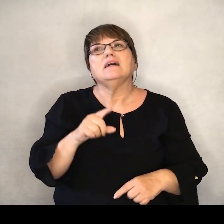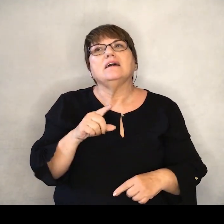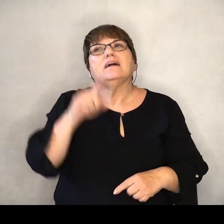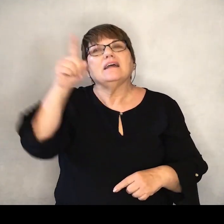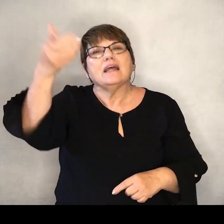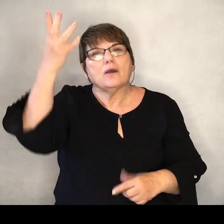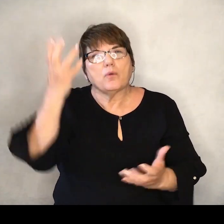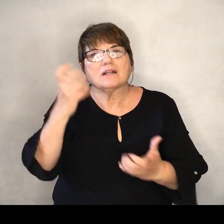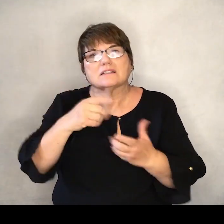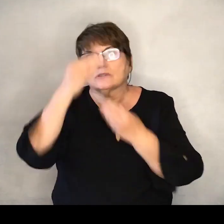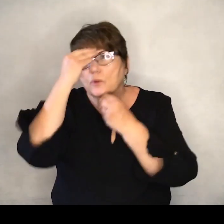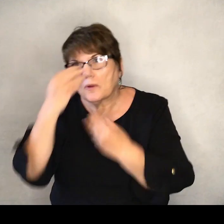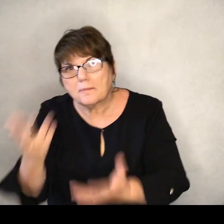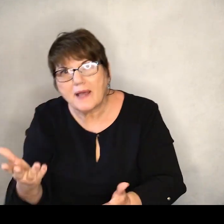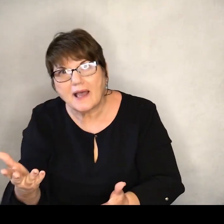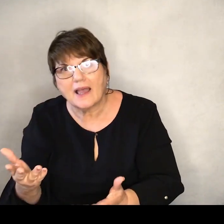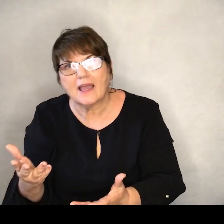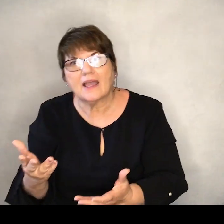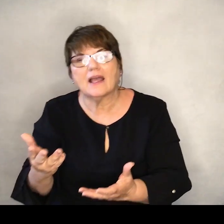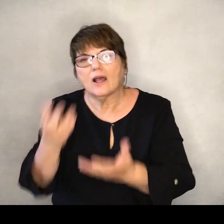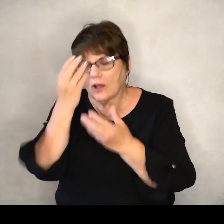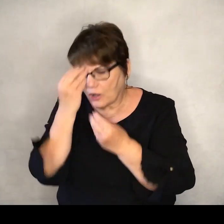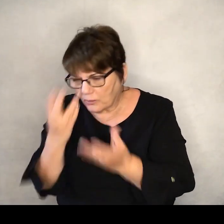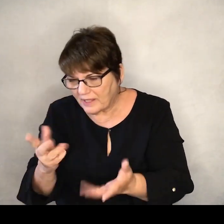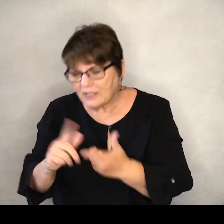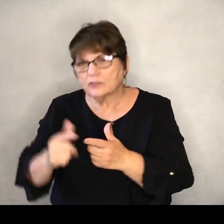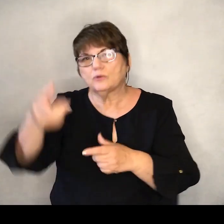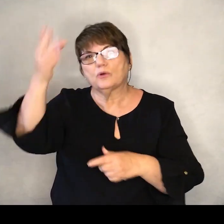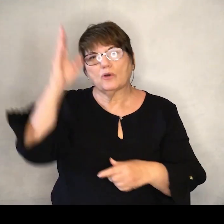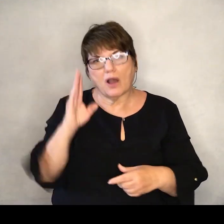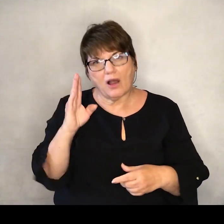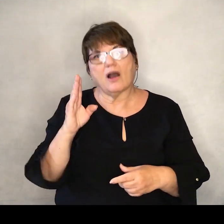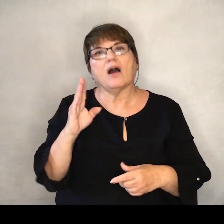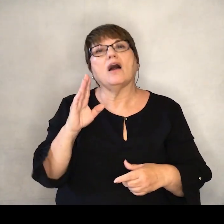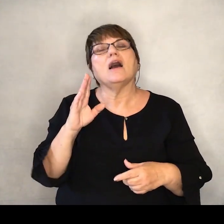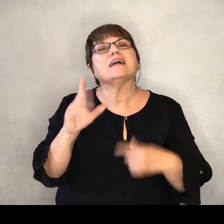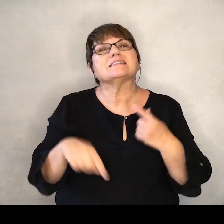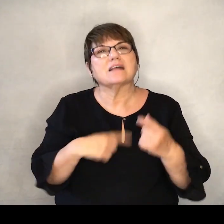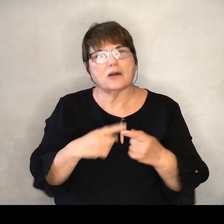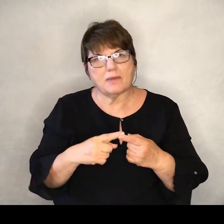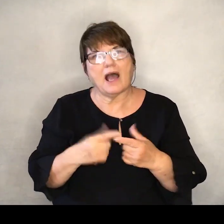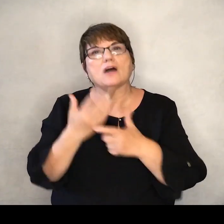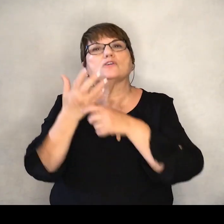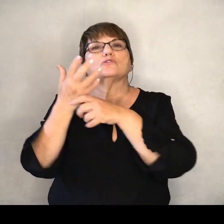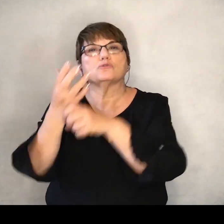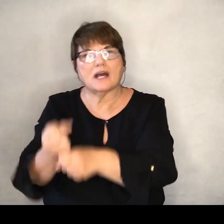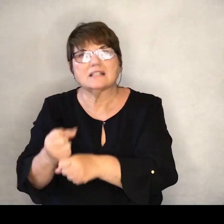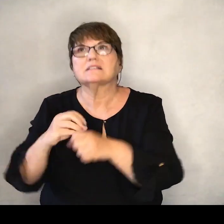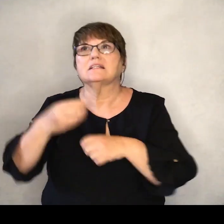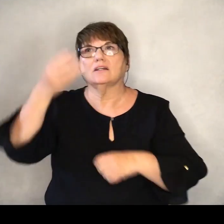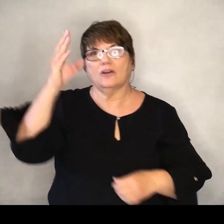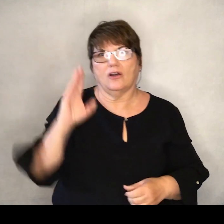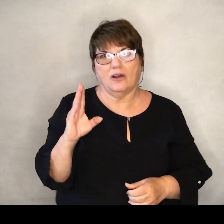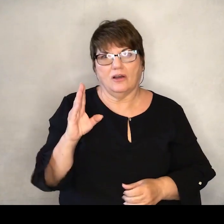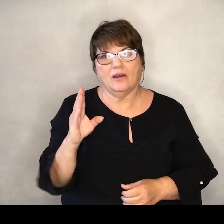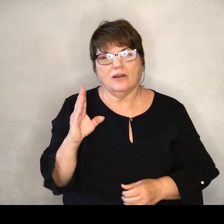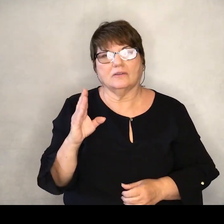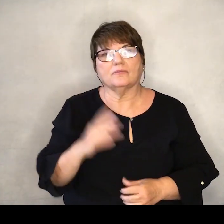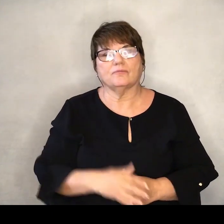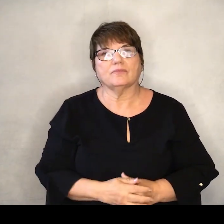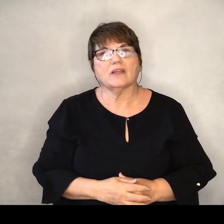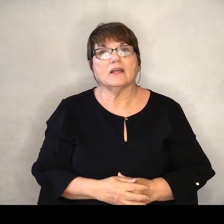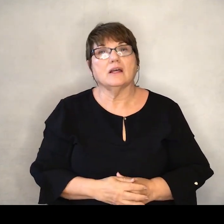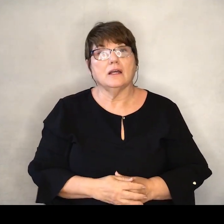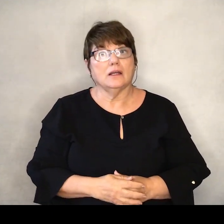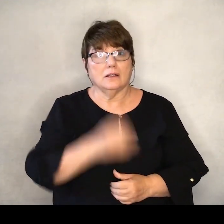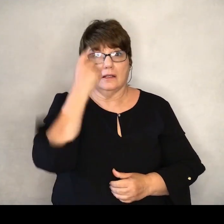to obey and obedience to God is all about trust in God. You see,